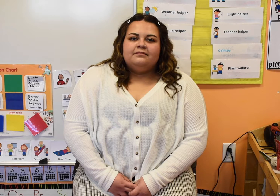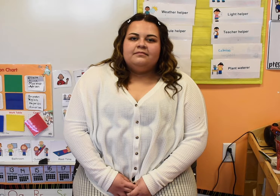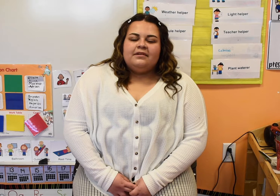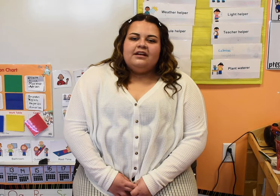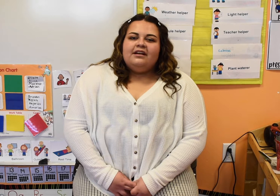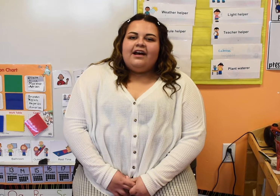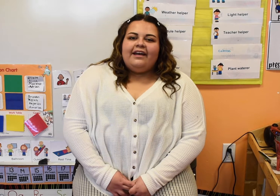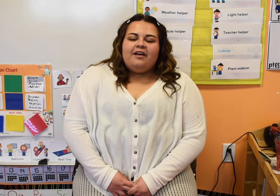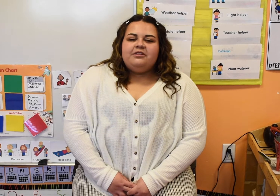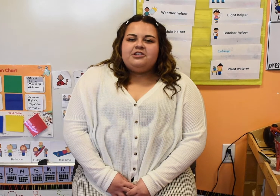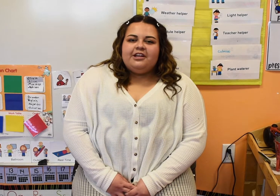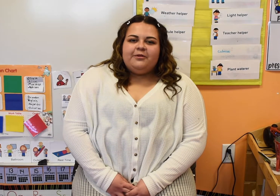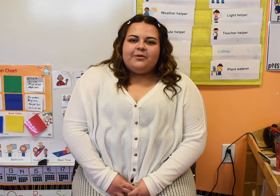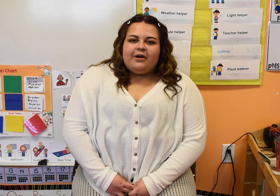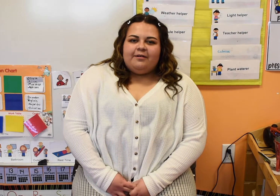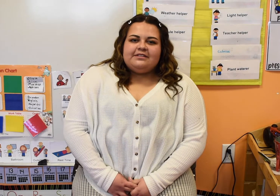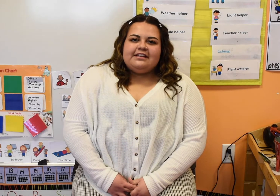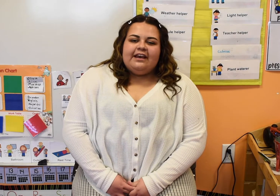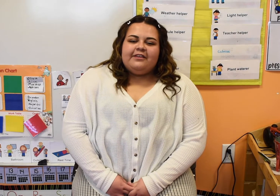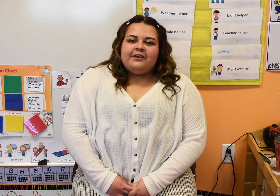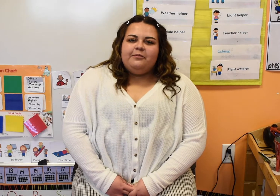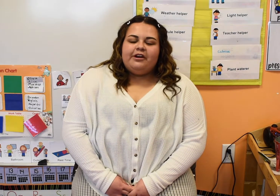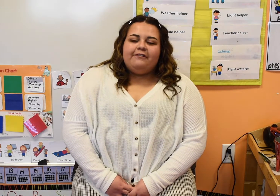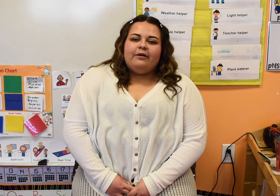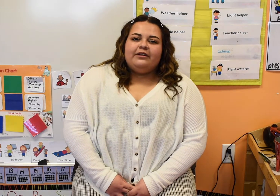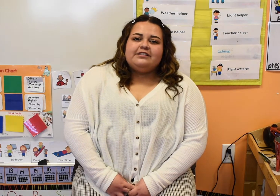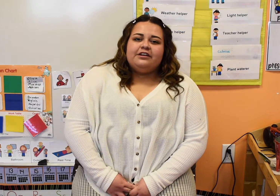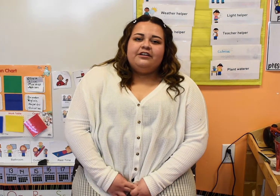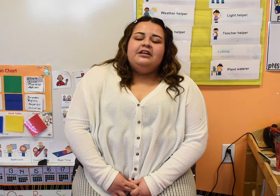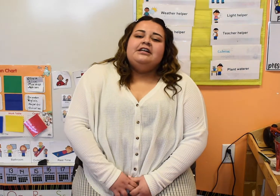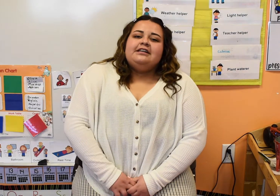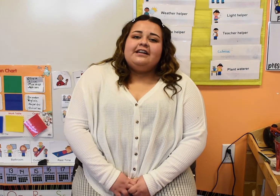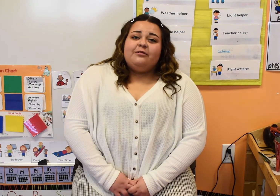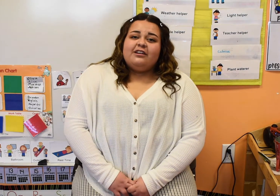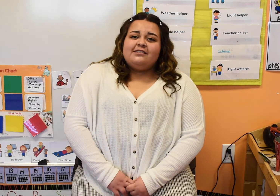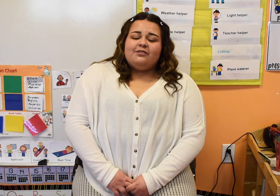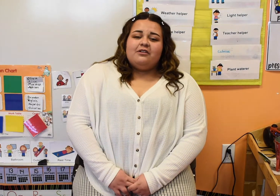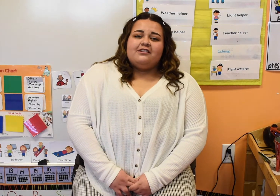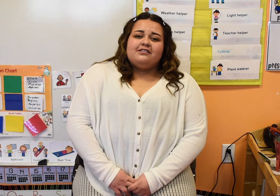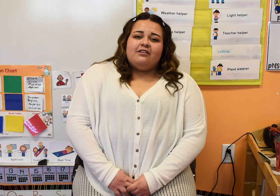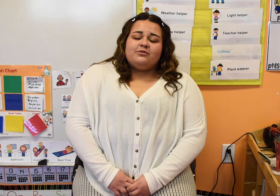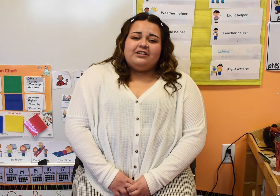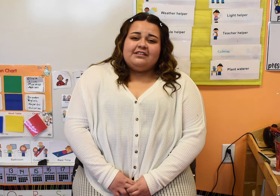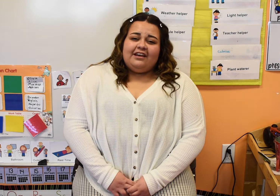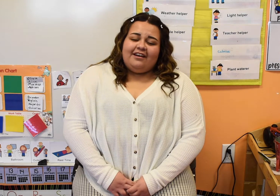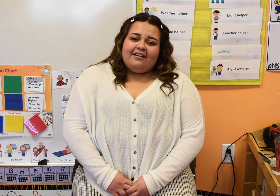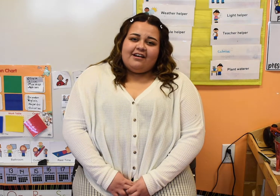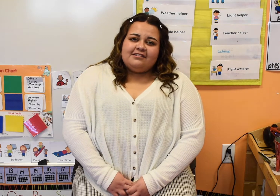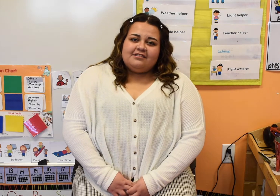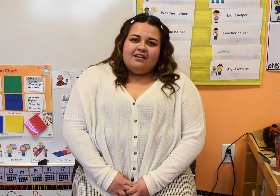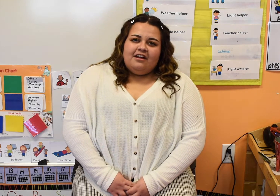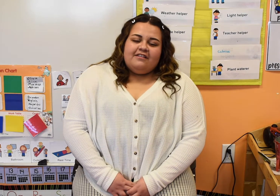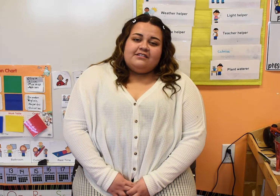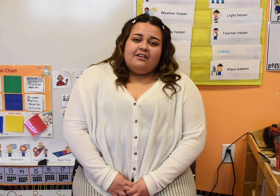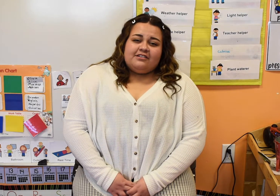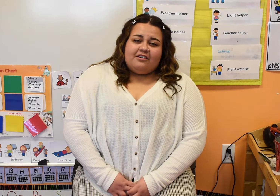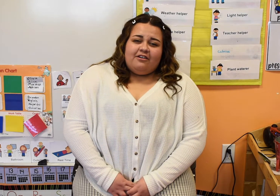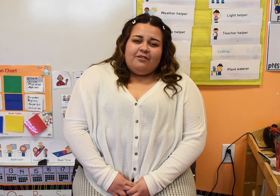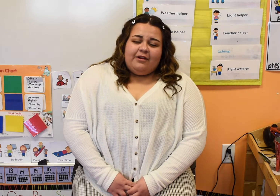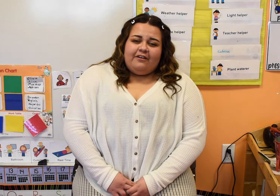Hi, I'm Ms. Shaylee with the YMCA at the Community Family Center. Today we're going to sing one of the songs we sing in class. This song is called May There